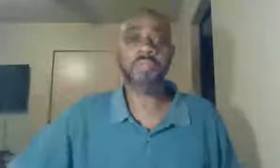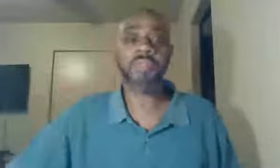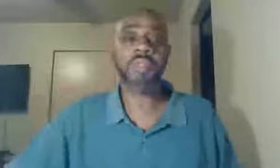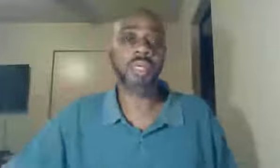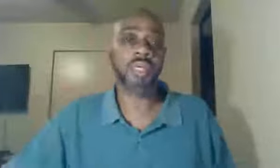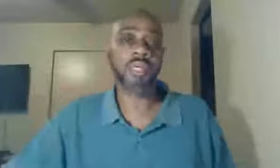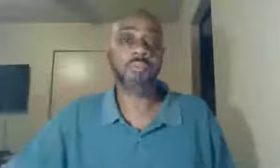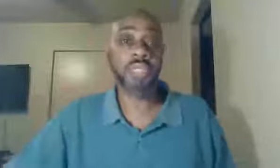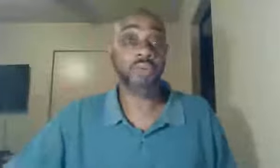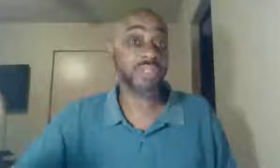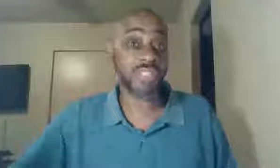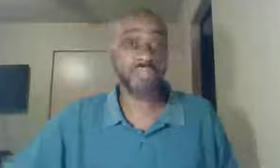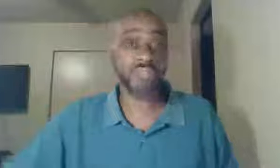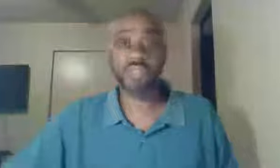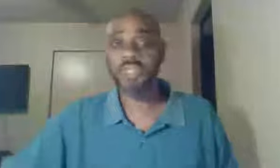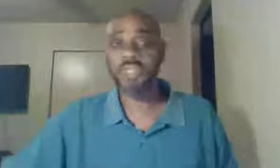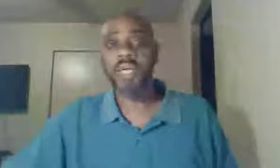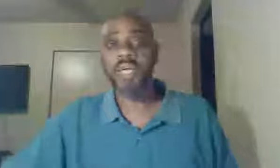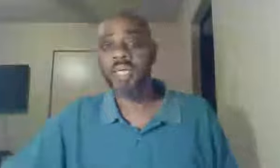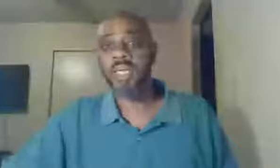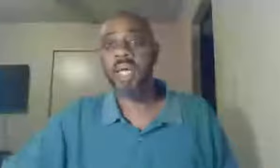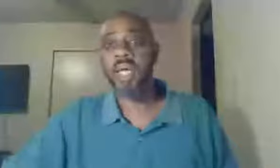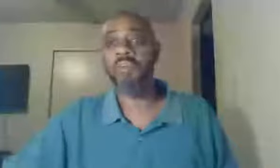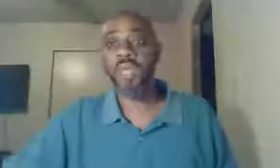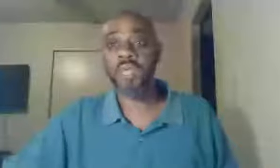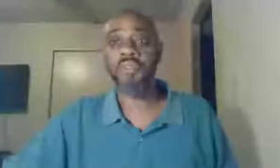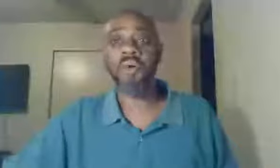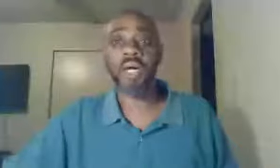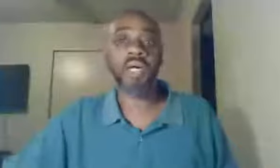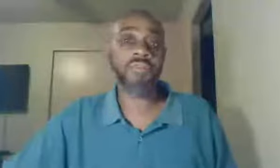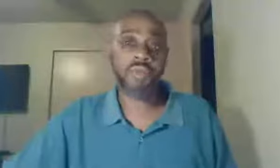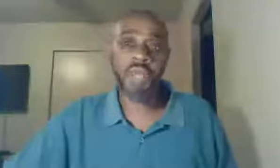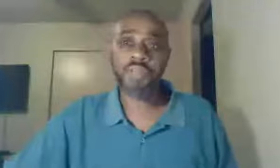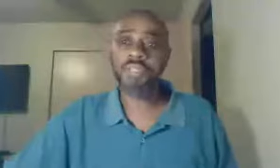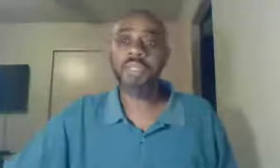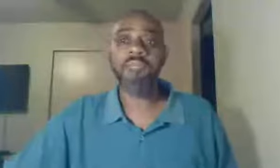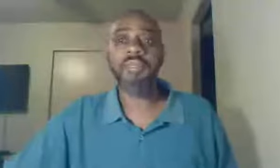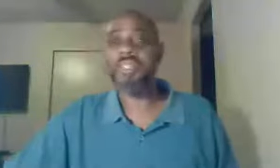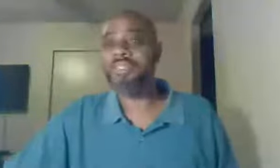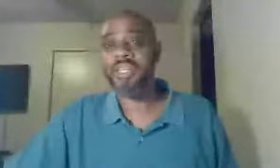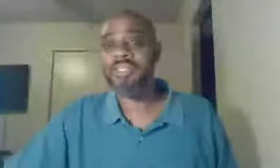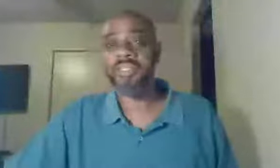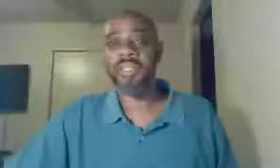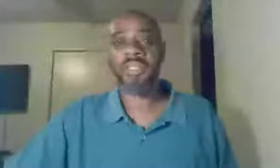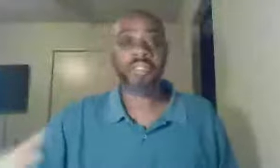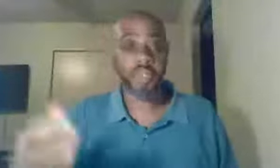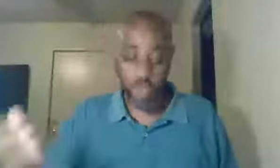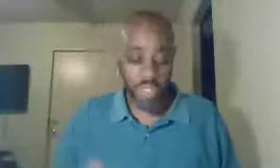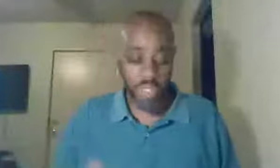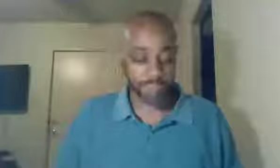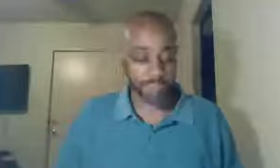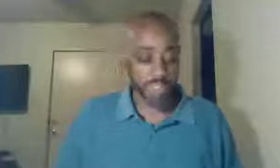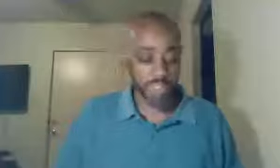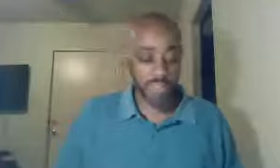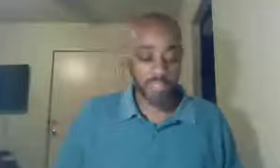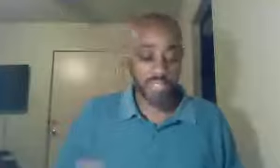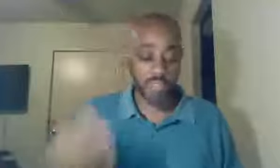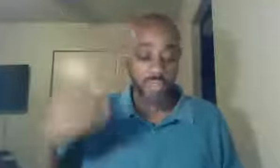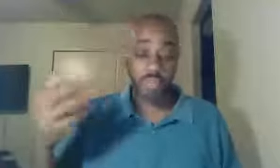Peter or Cephas, and some say I'm with or of Christ, just doesn't, it doesn't hold up. It doesn't make sense, so we